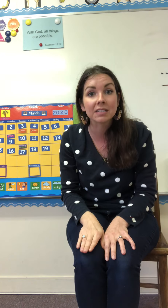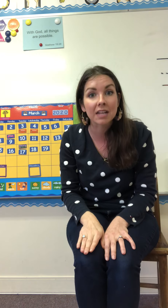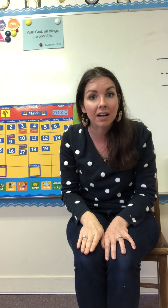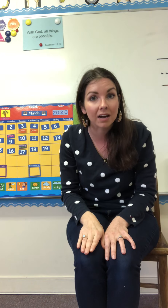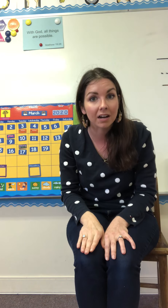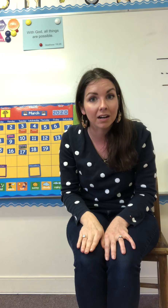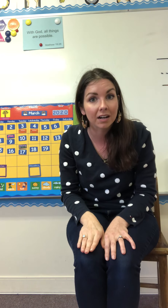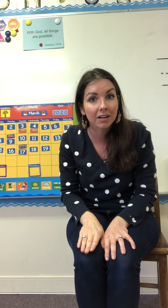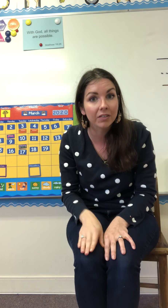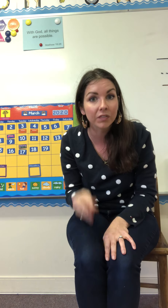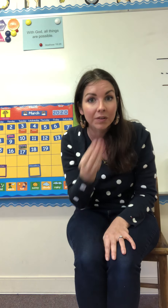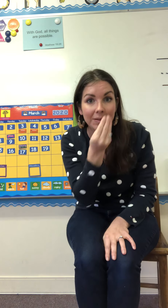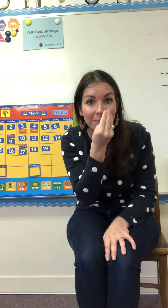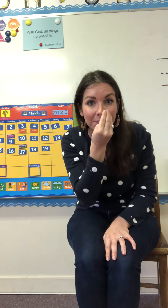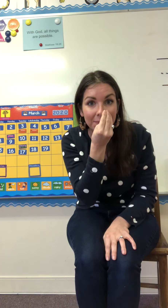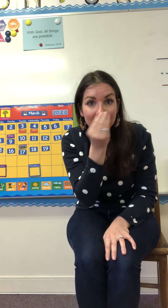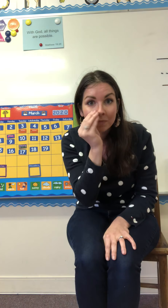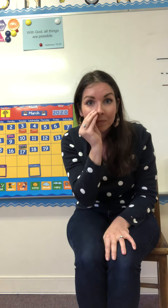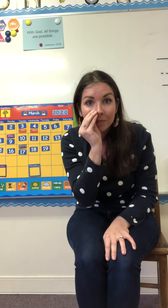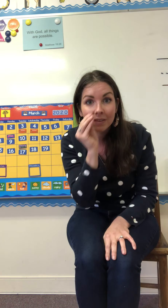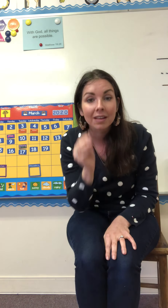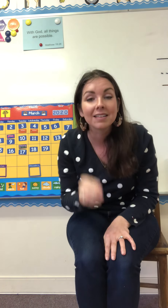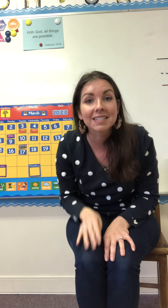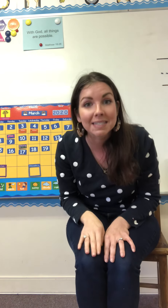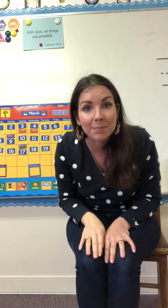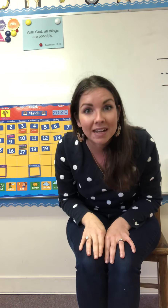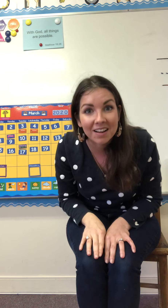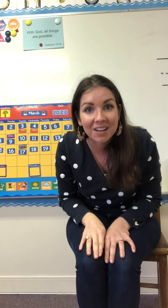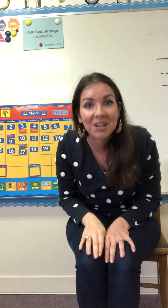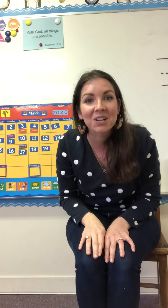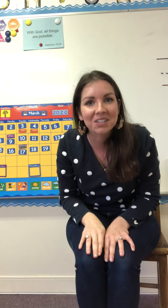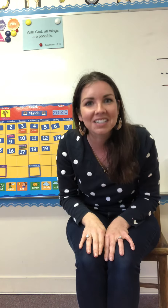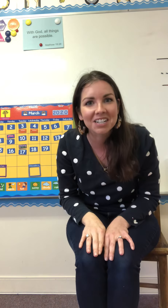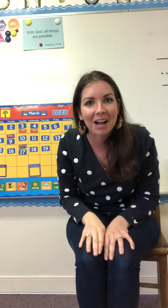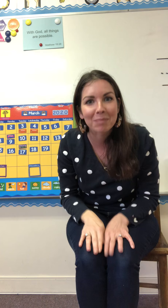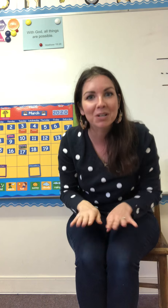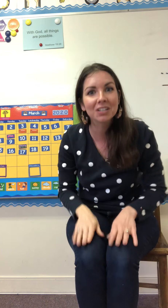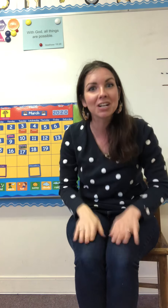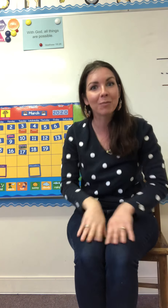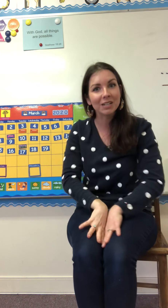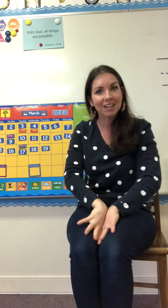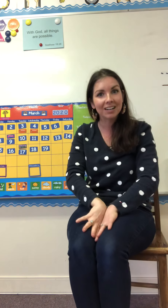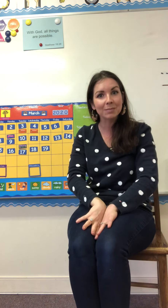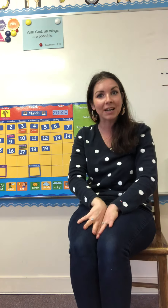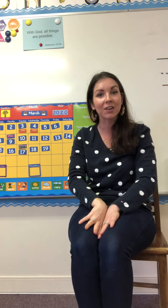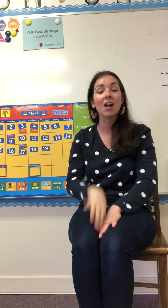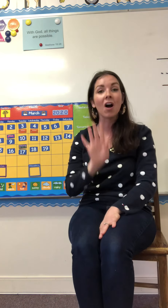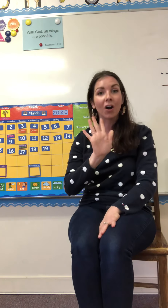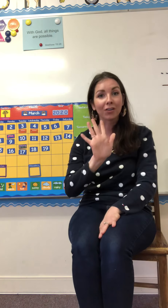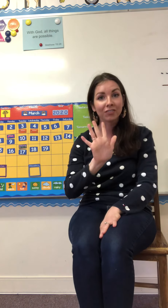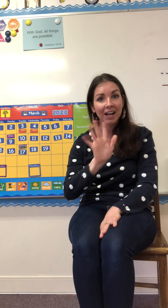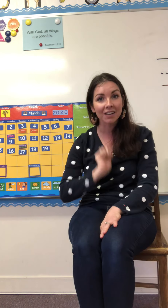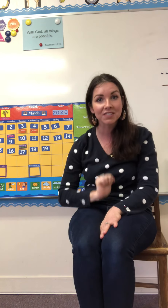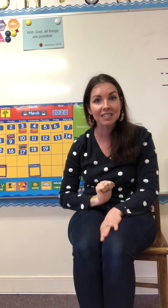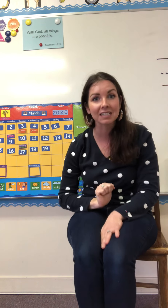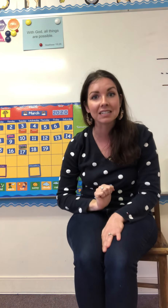of smell. Good job. Good job. We talked about our five senses